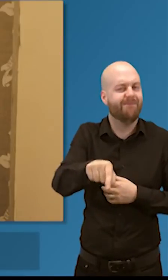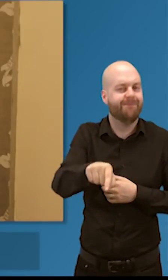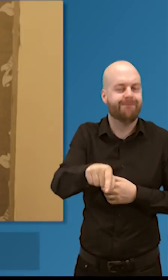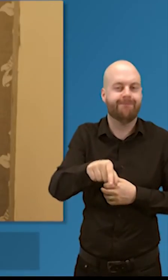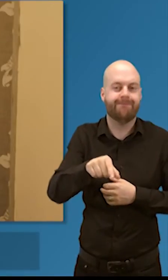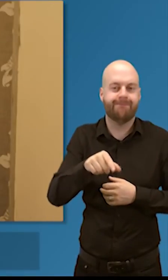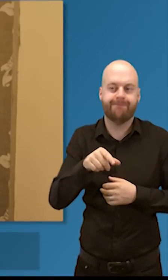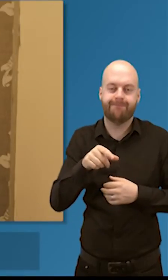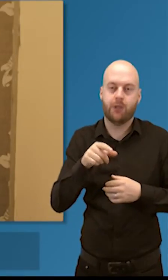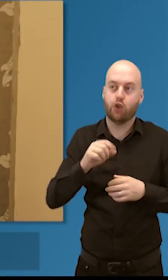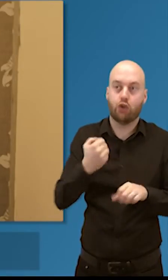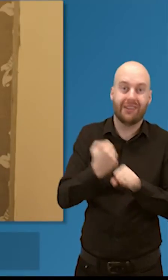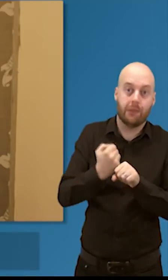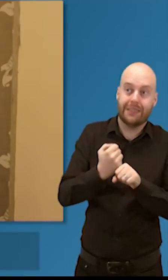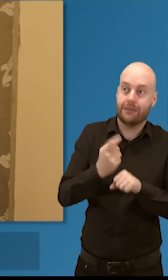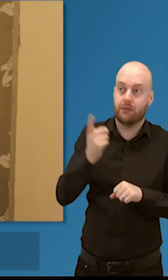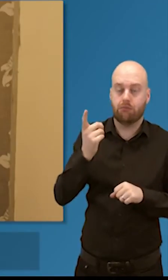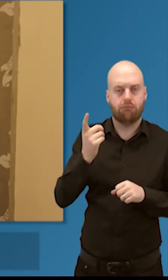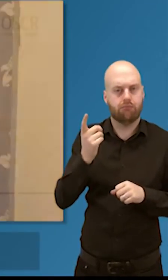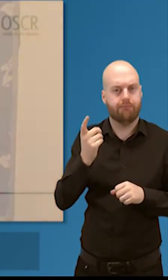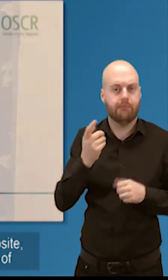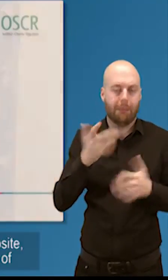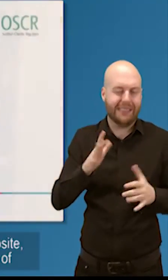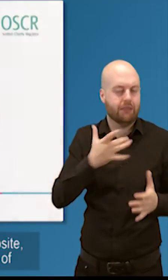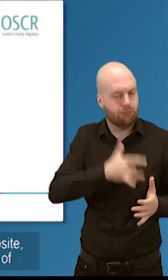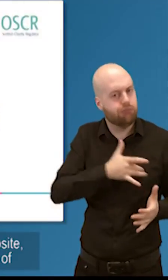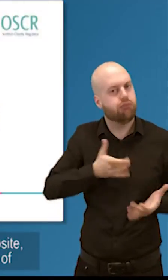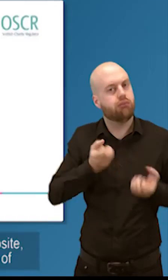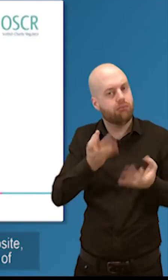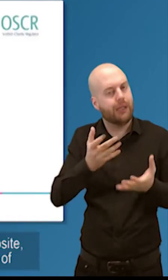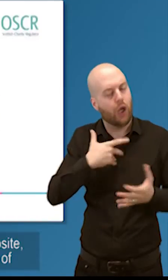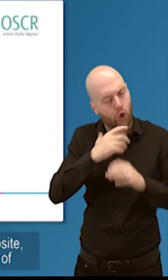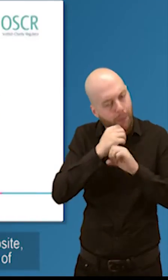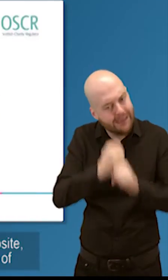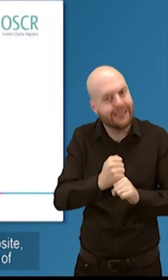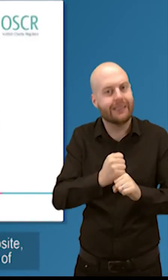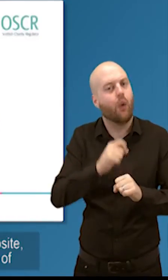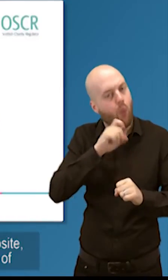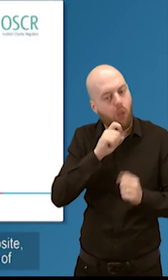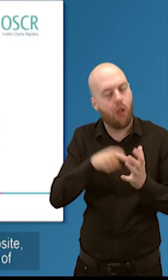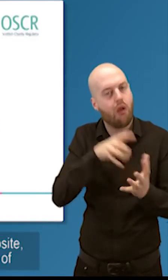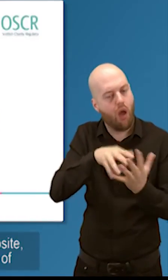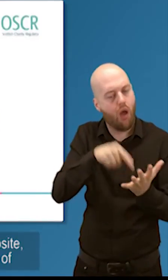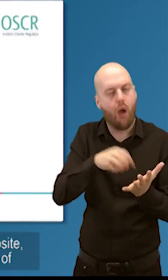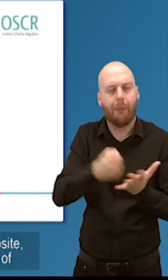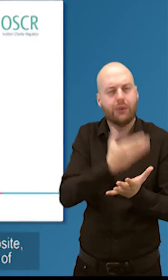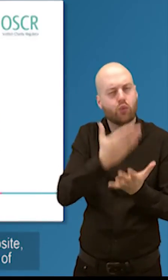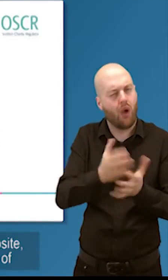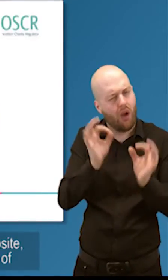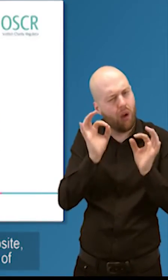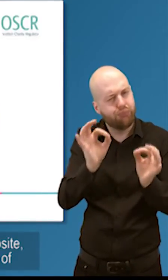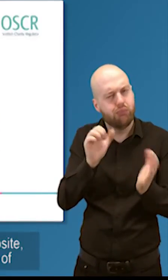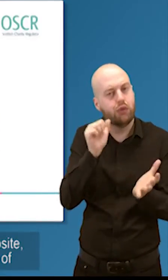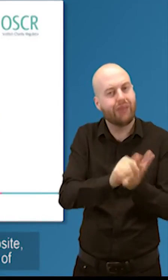so what have we got that's new we've got some new guidance on the oscar website we've got some on charity accounting